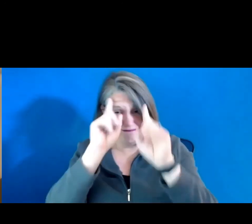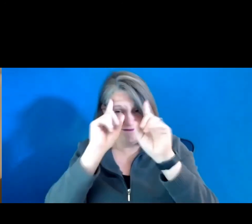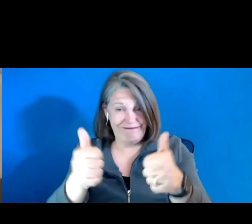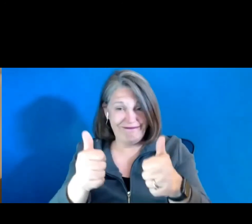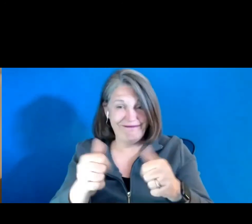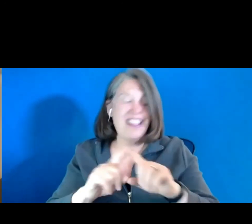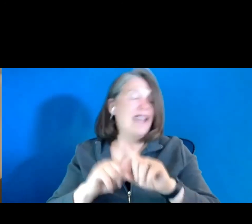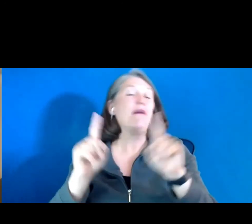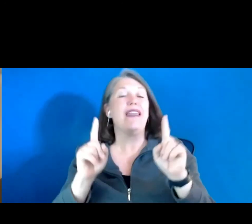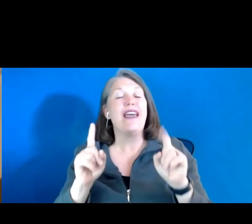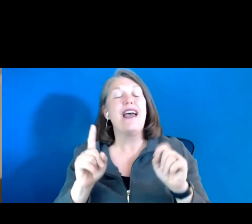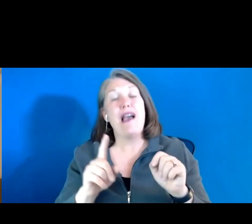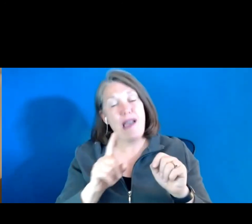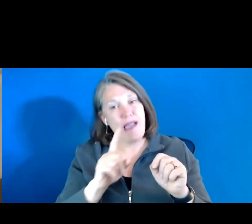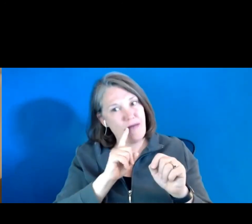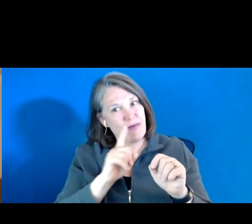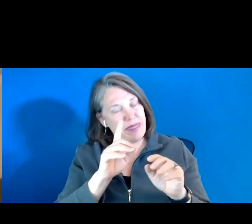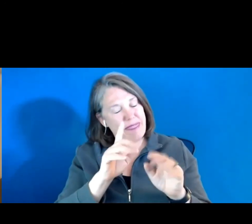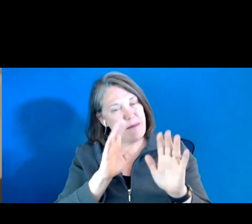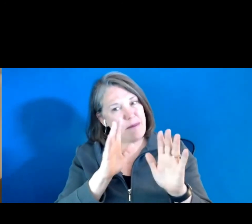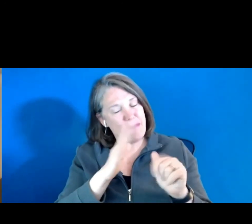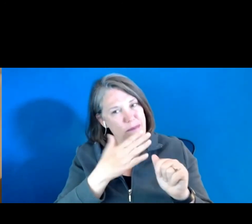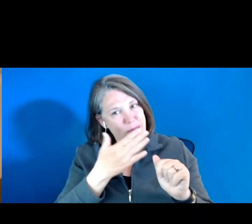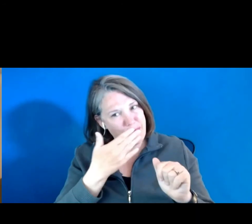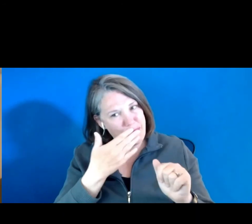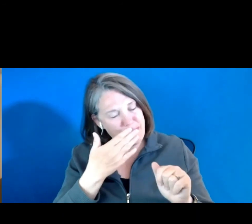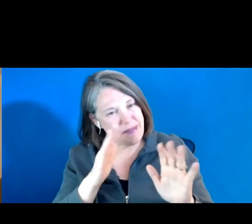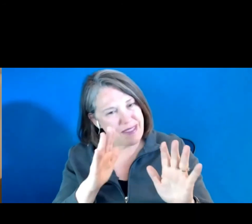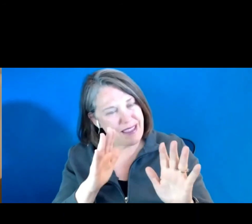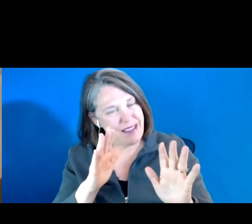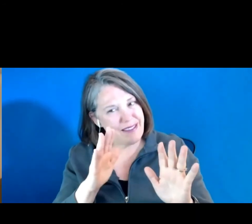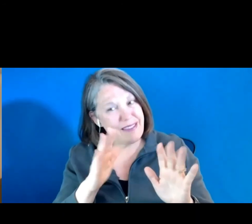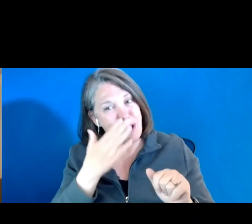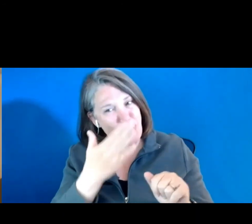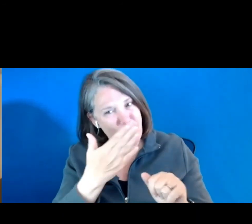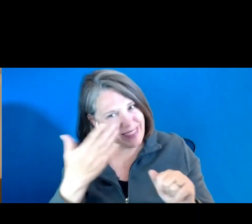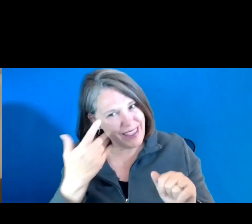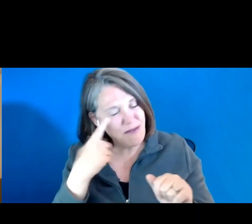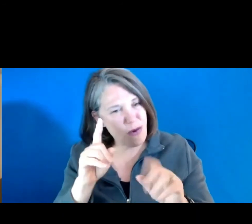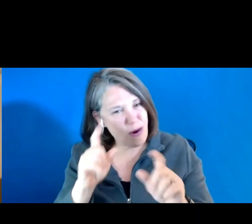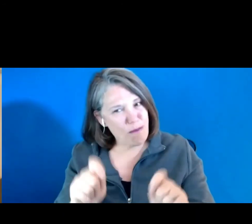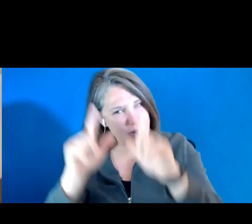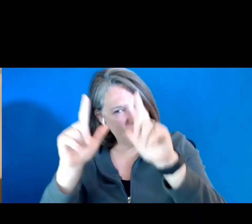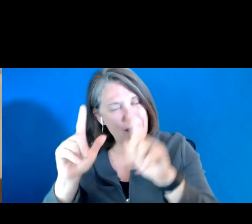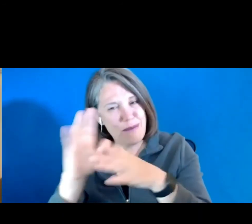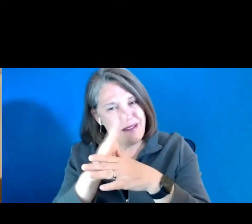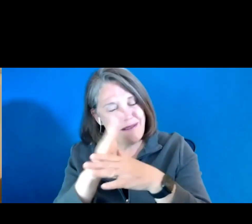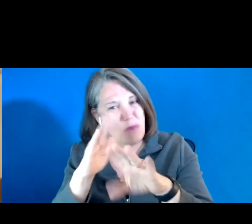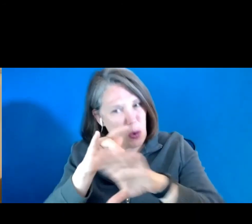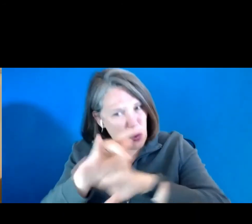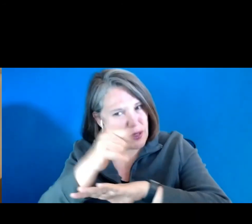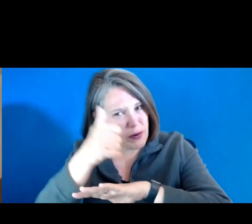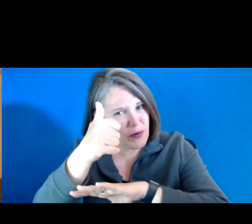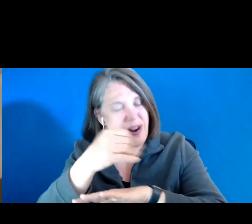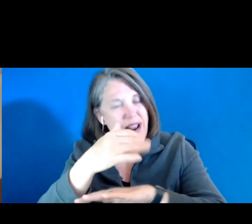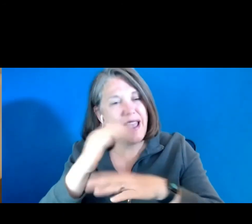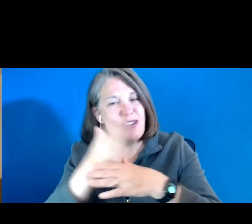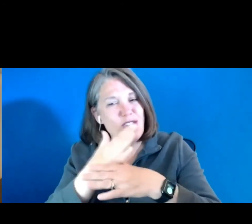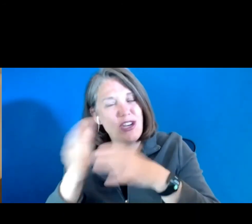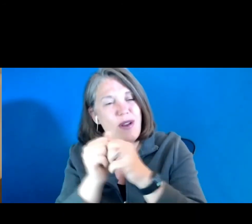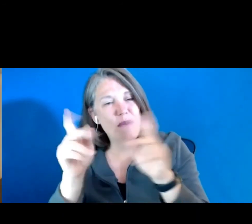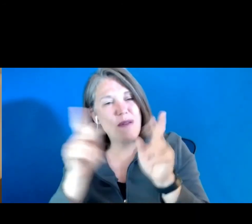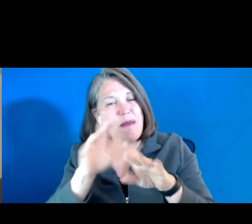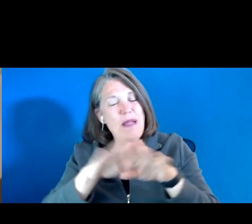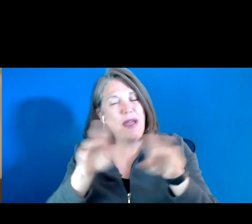the virtue of putting it up earlier, um, like, uh, and be able to share it with your, with others on your panel,